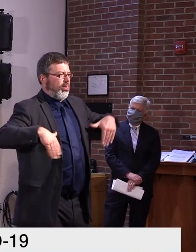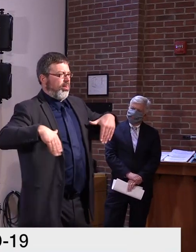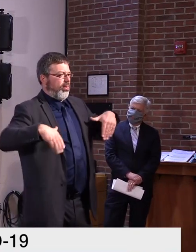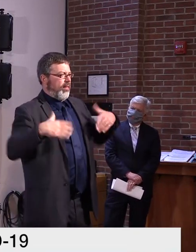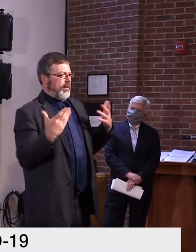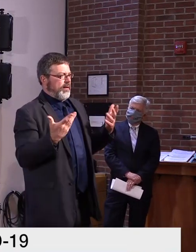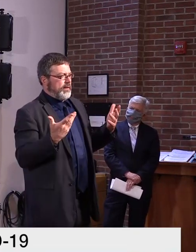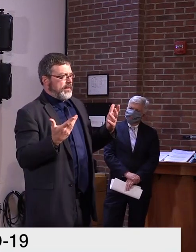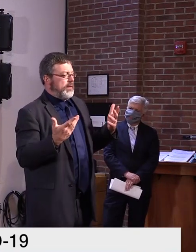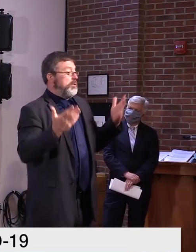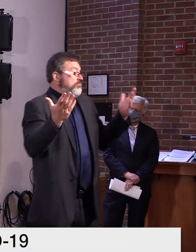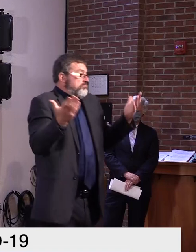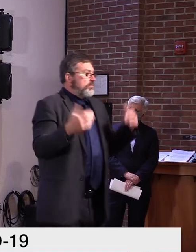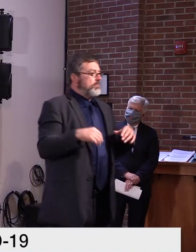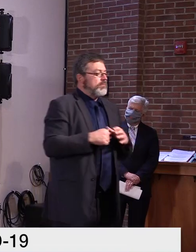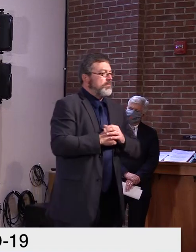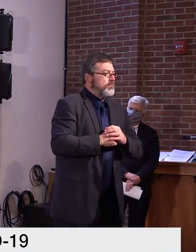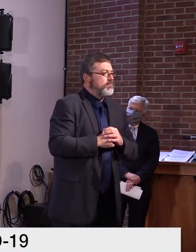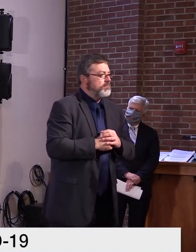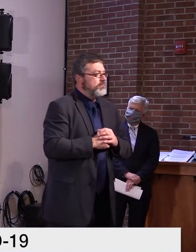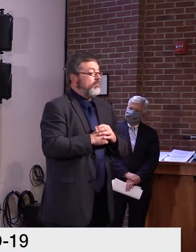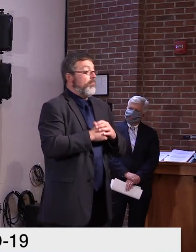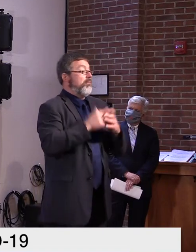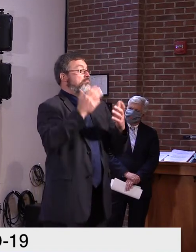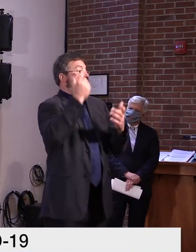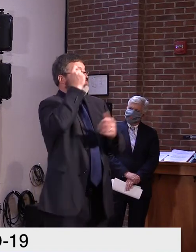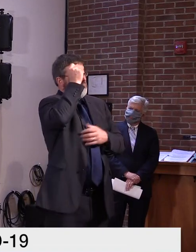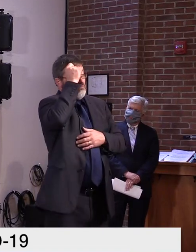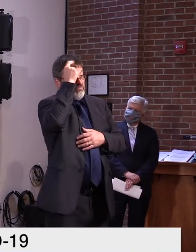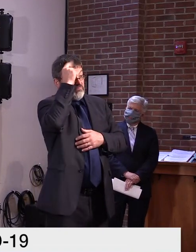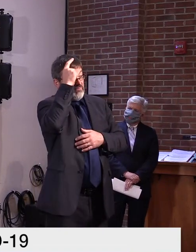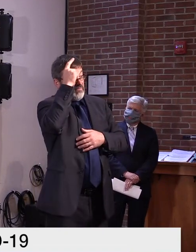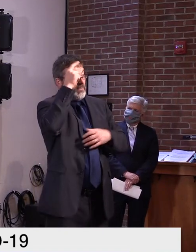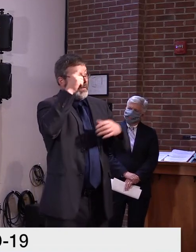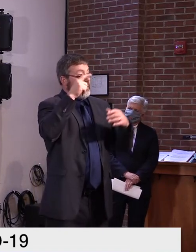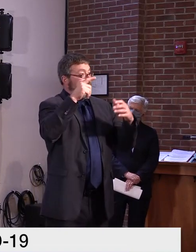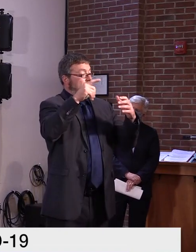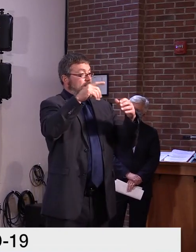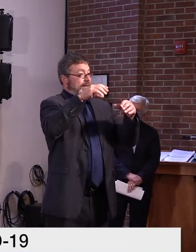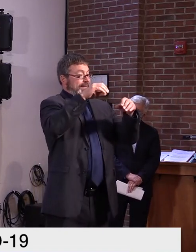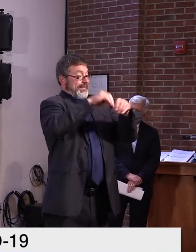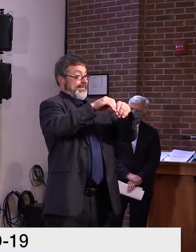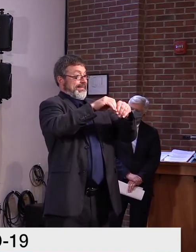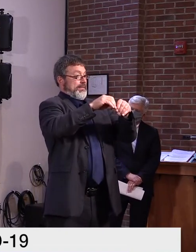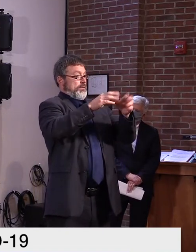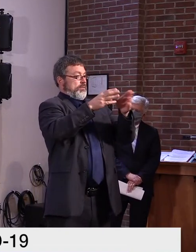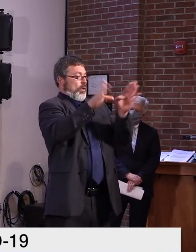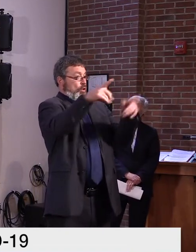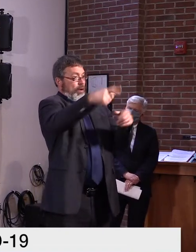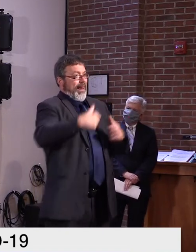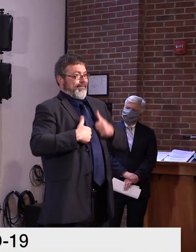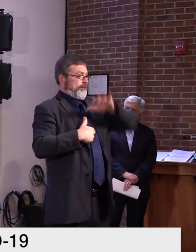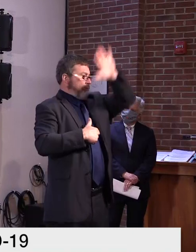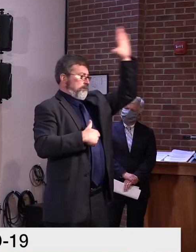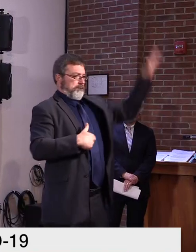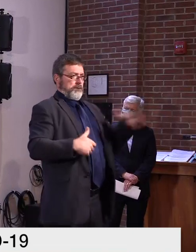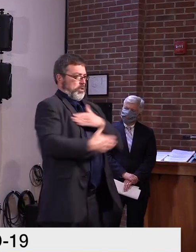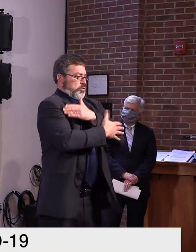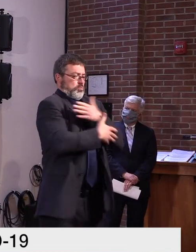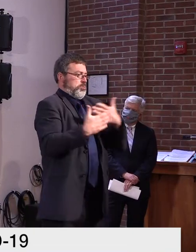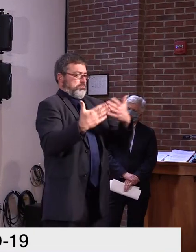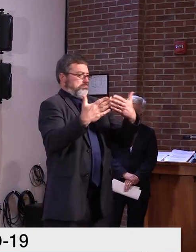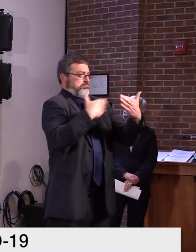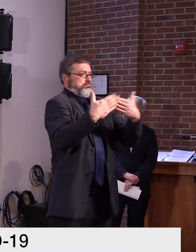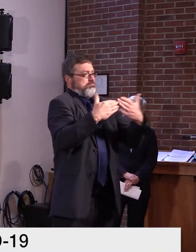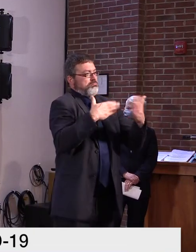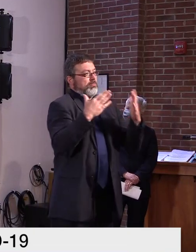no matter where you are in the country, what number of cases you're talking about, that, that is not the full number